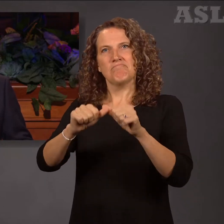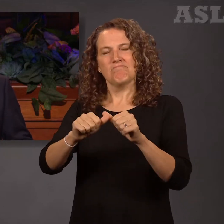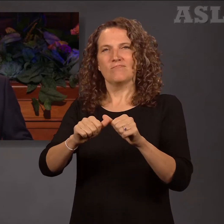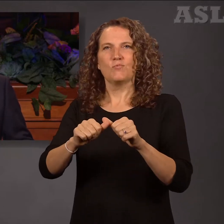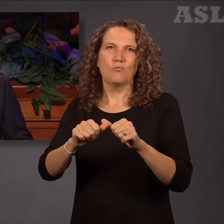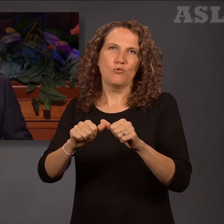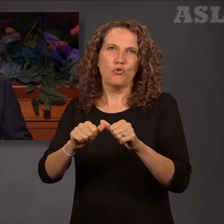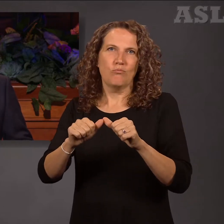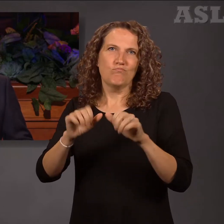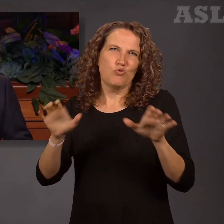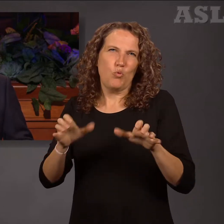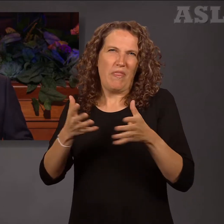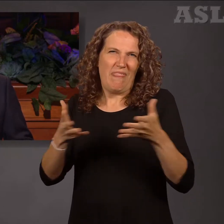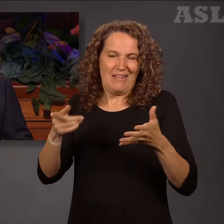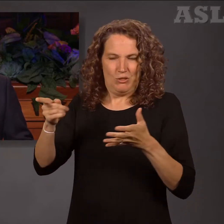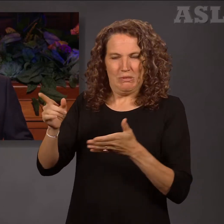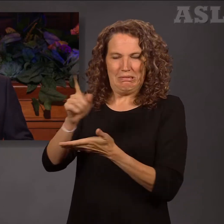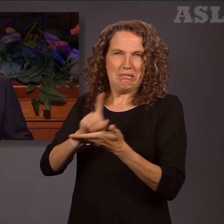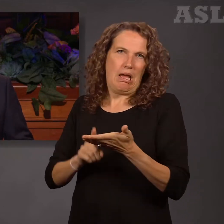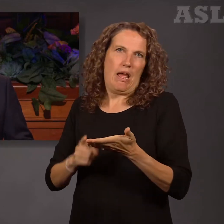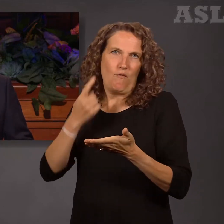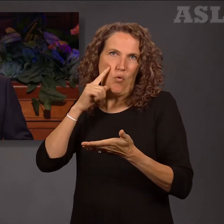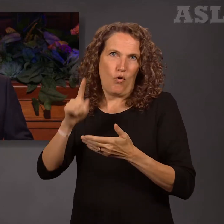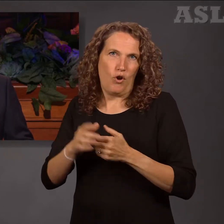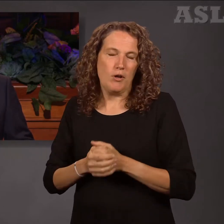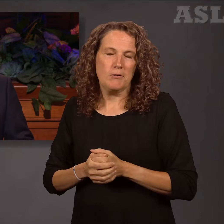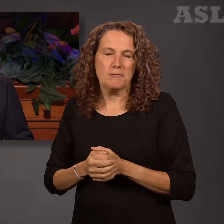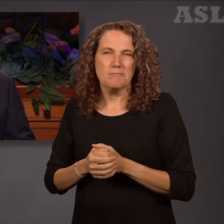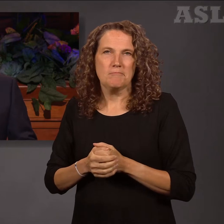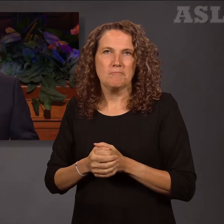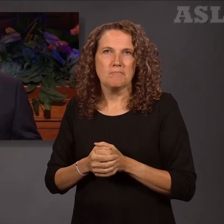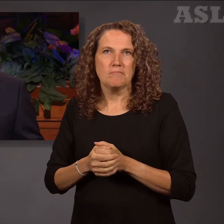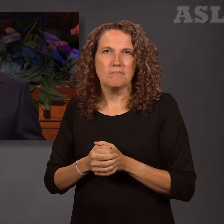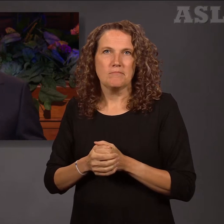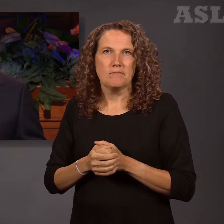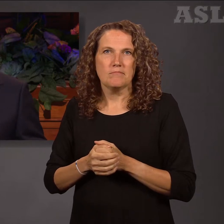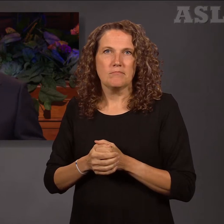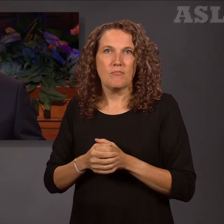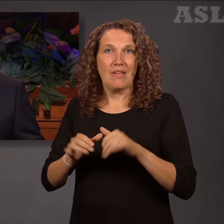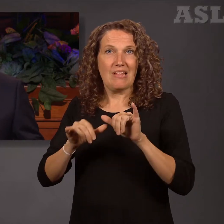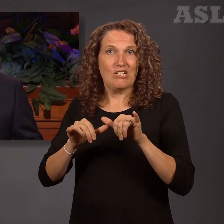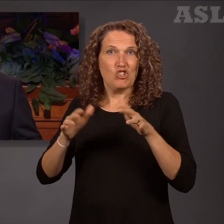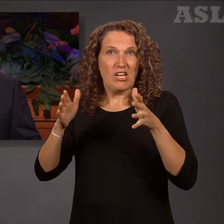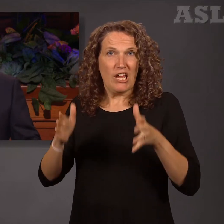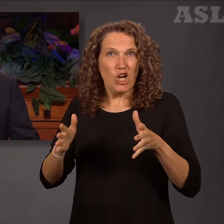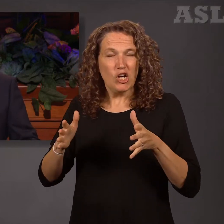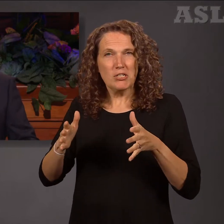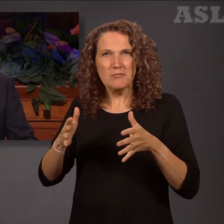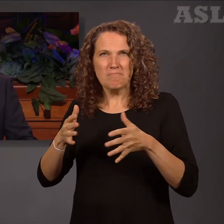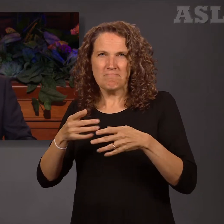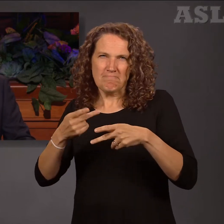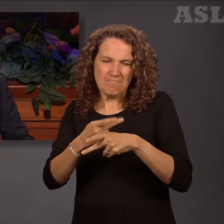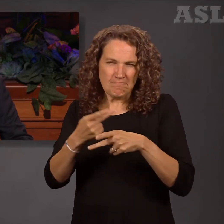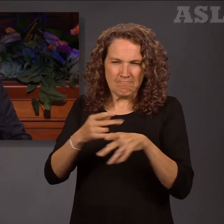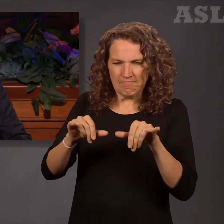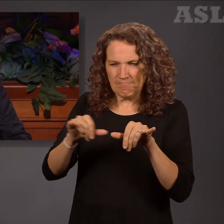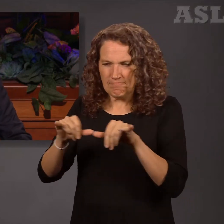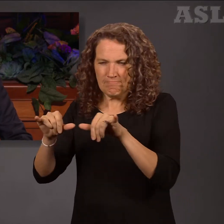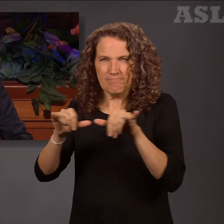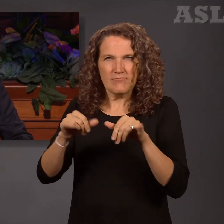for which it had been conceived. The engineer makes the calculations that indicate the dimensions, the qualities,